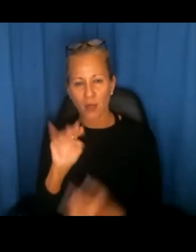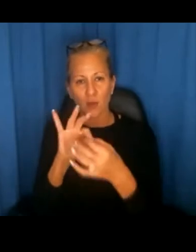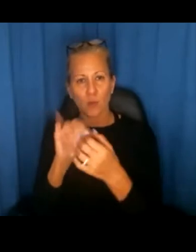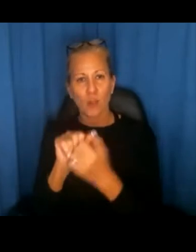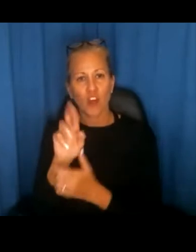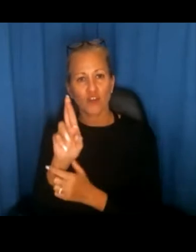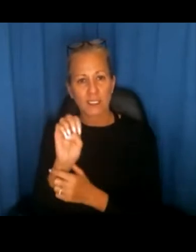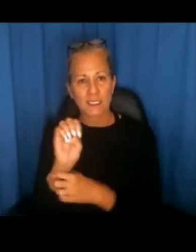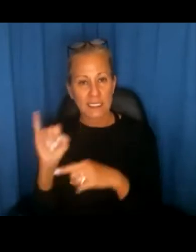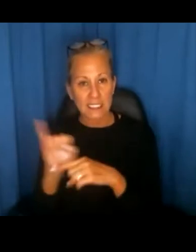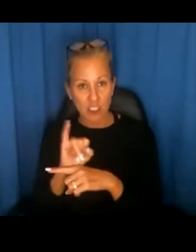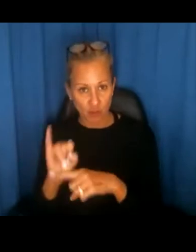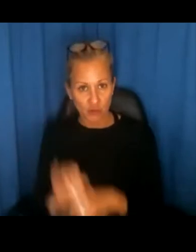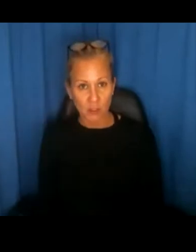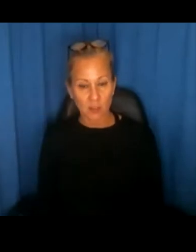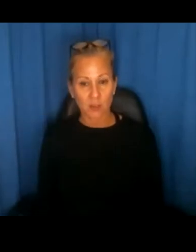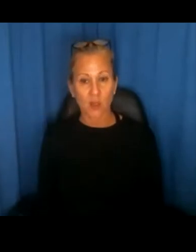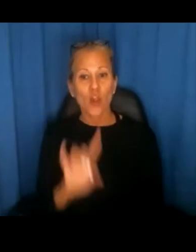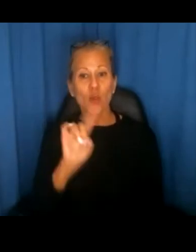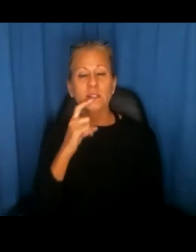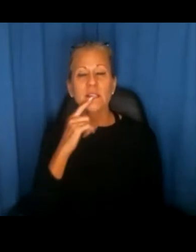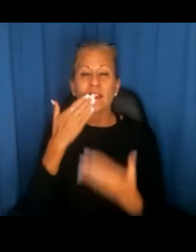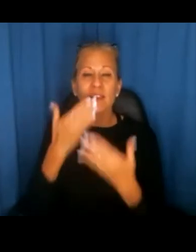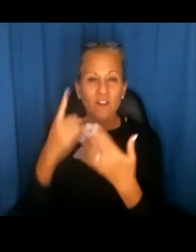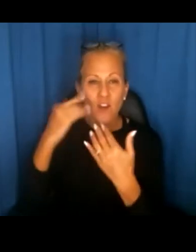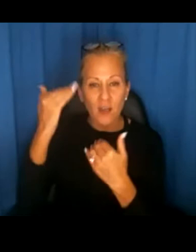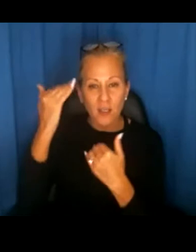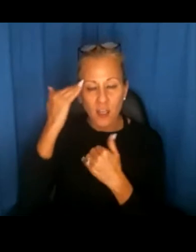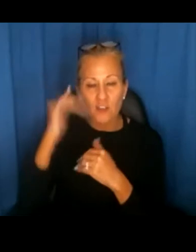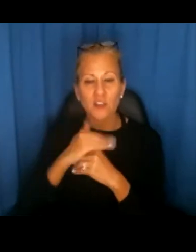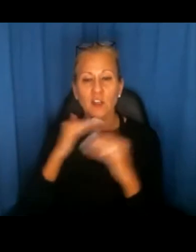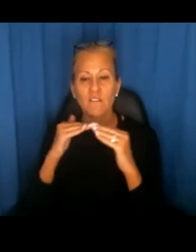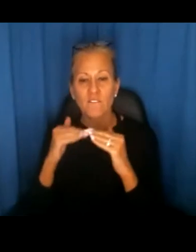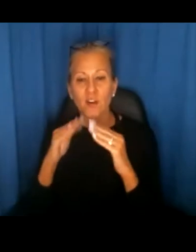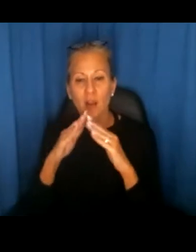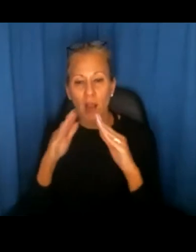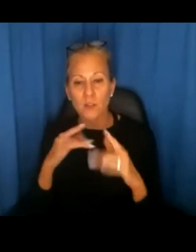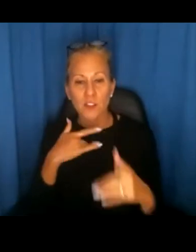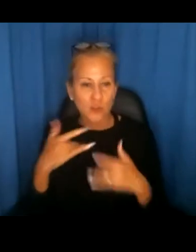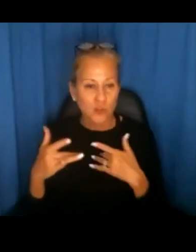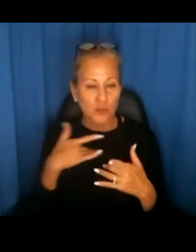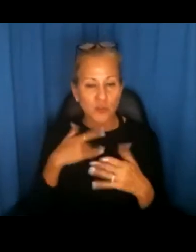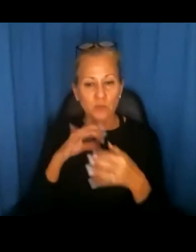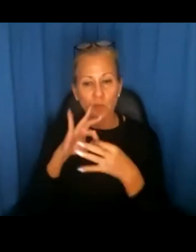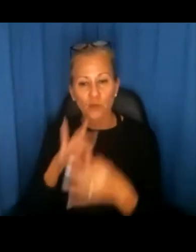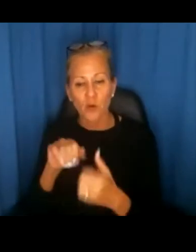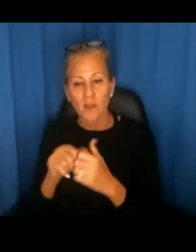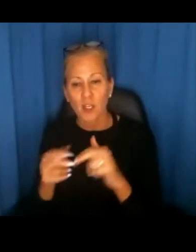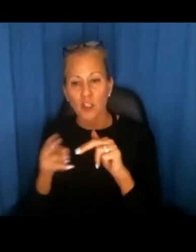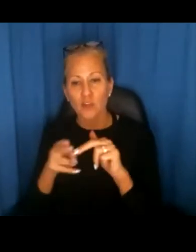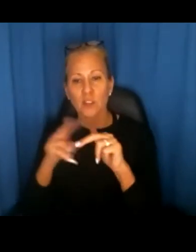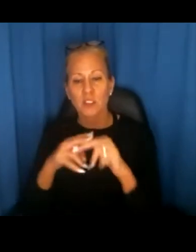industry. And the question starts out, thanks for acknowledging the Fair Housing implications and concerns regarding the increasing